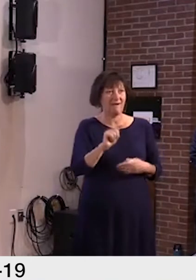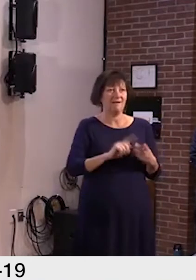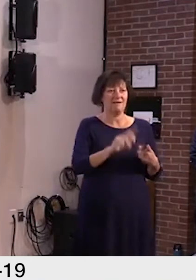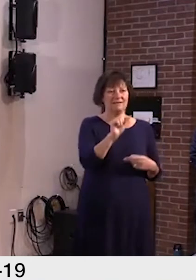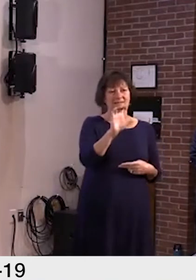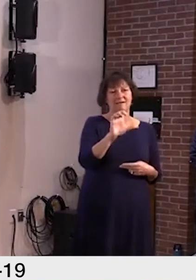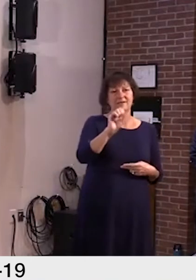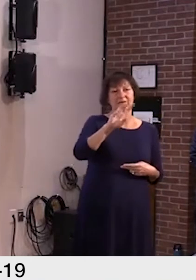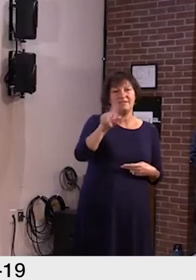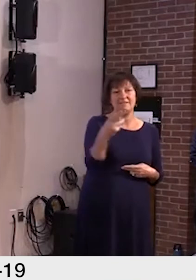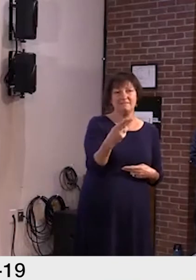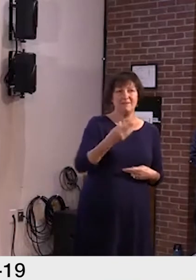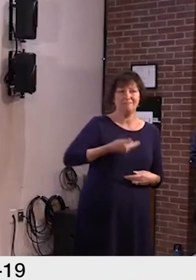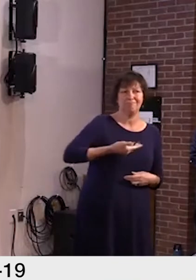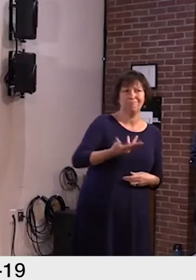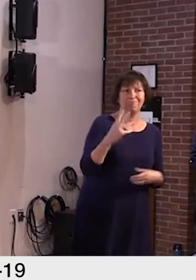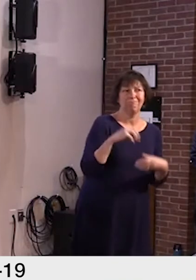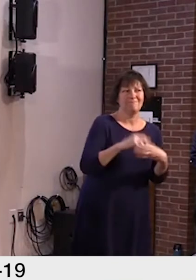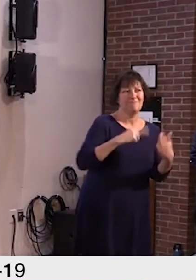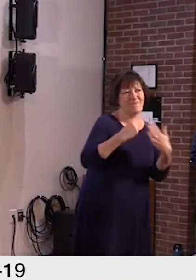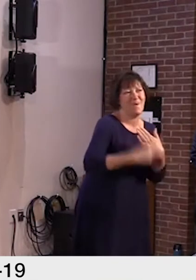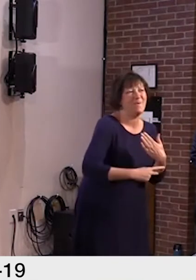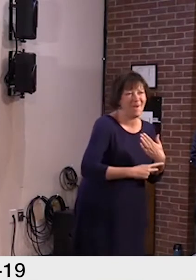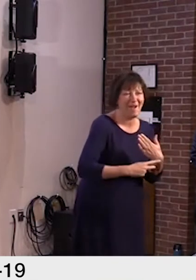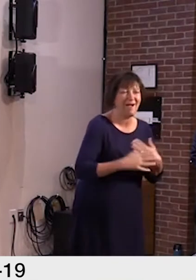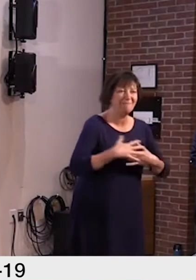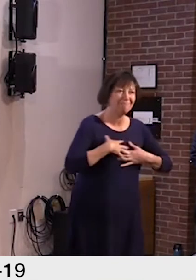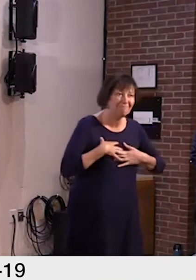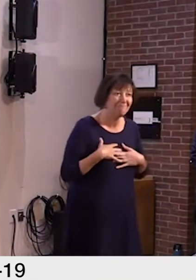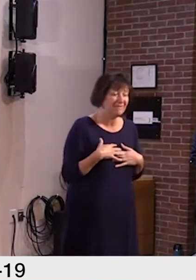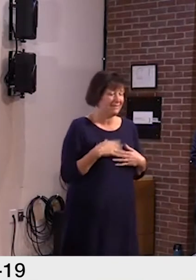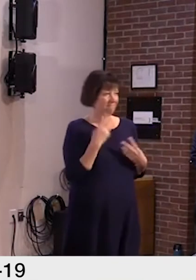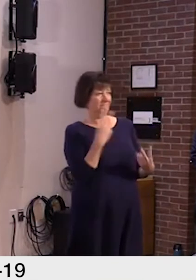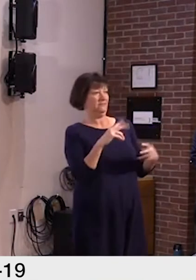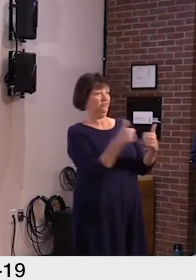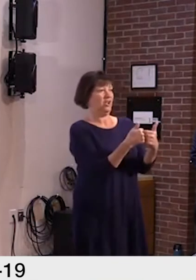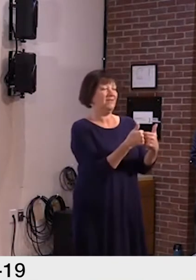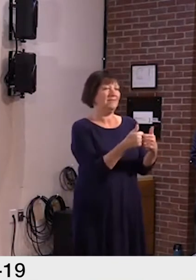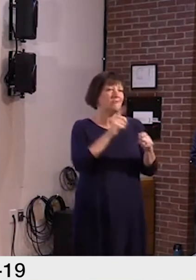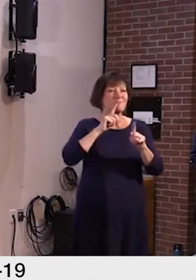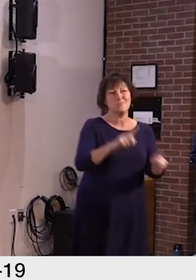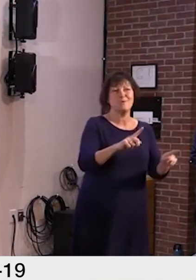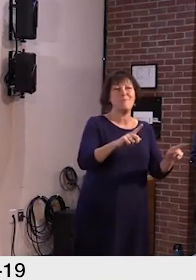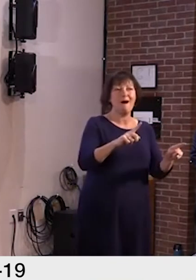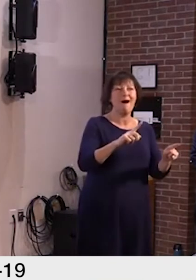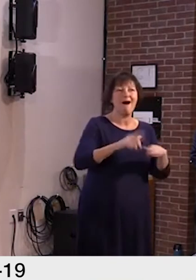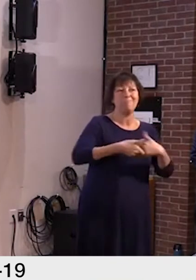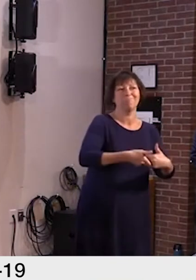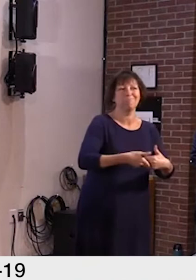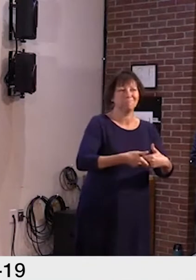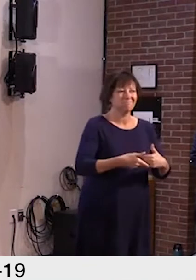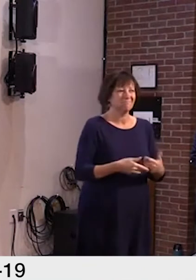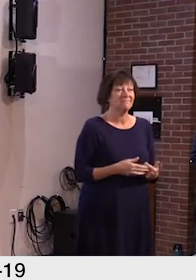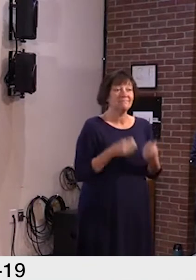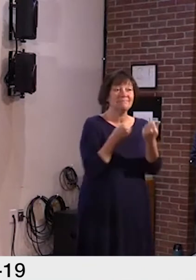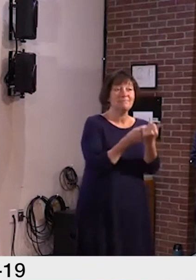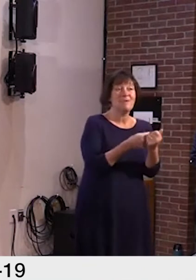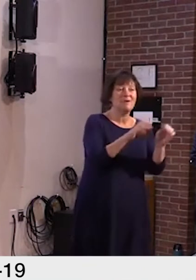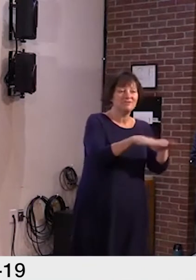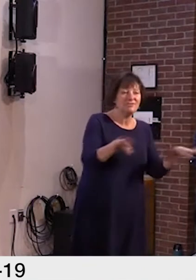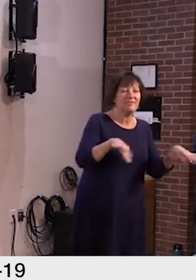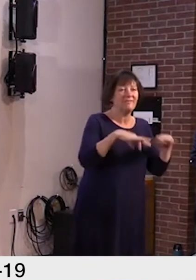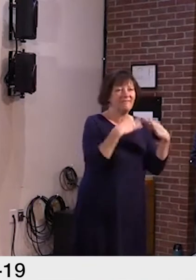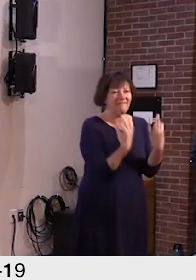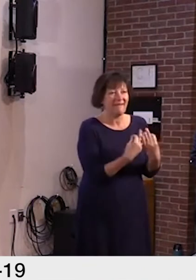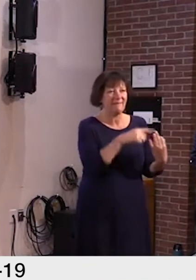to be part of this important initiative designed to respond to the challenge before us regarding children's needs and working families. The